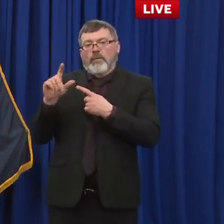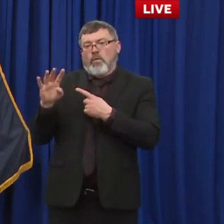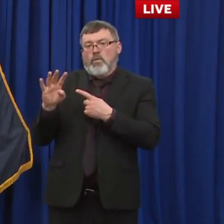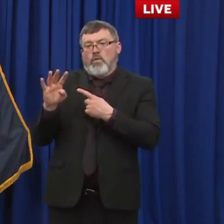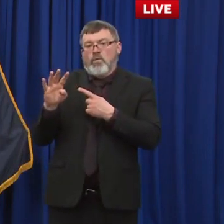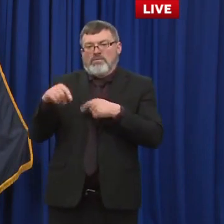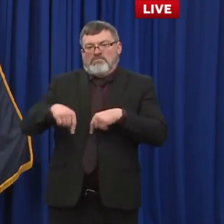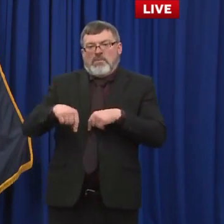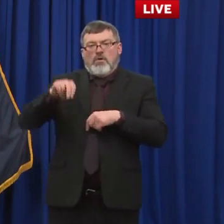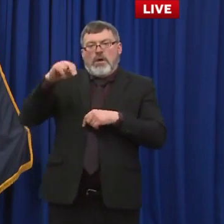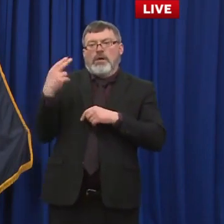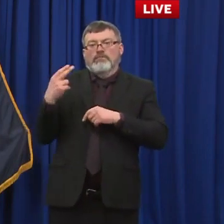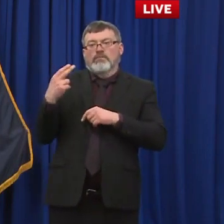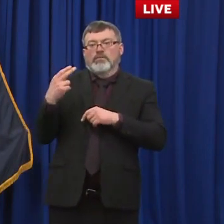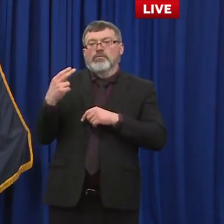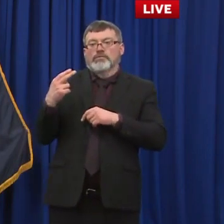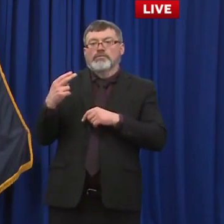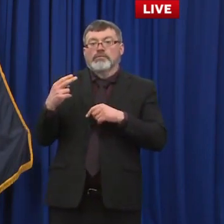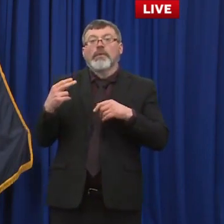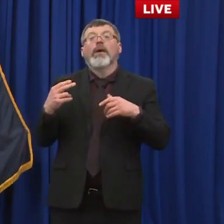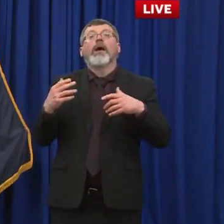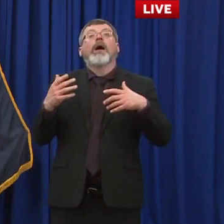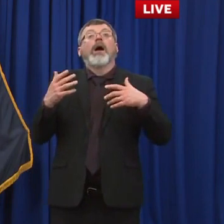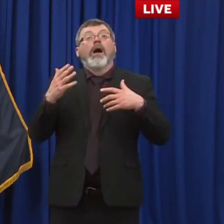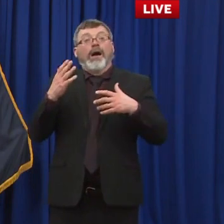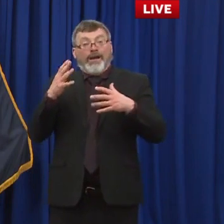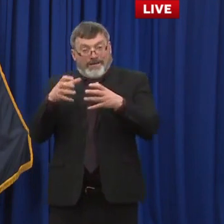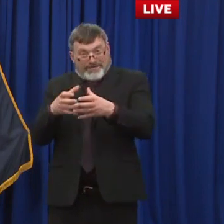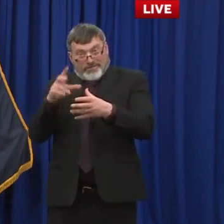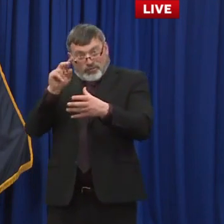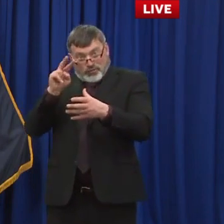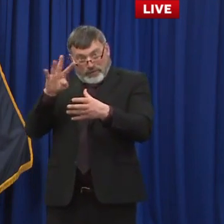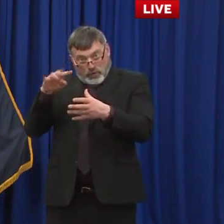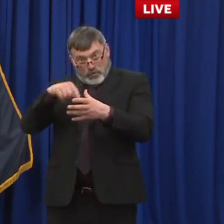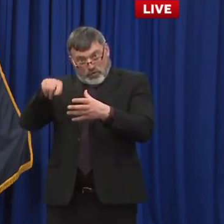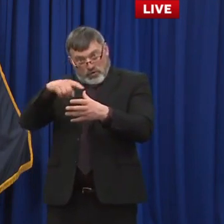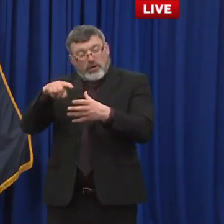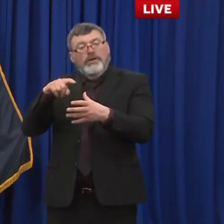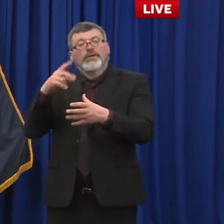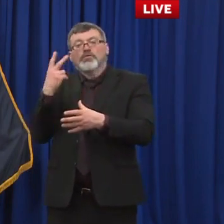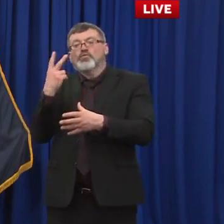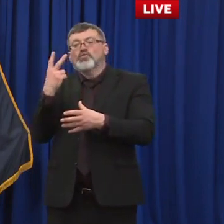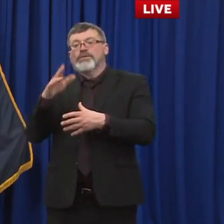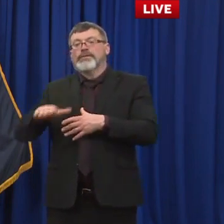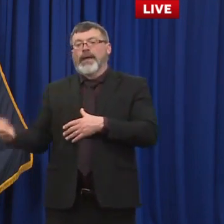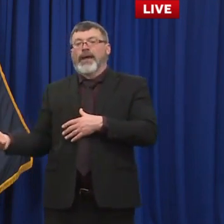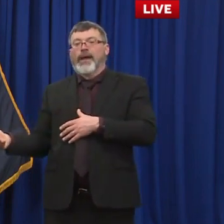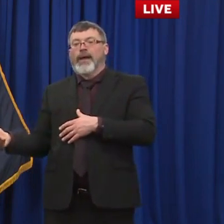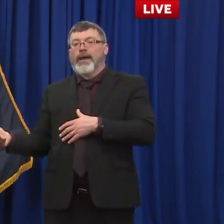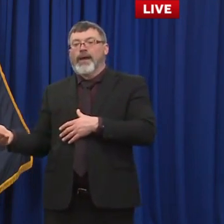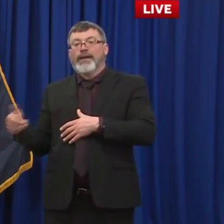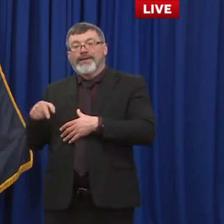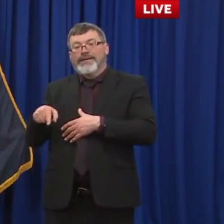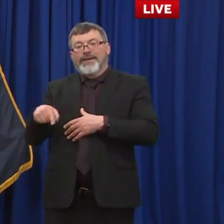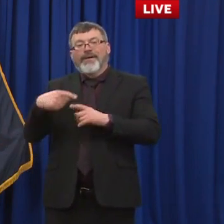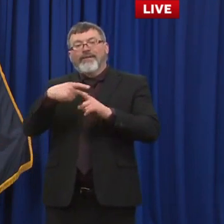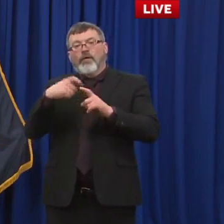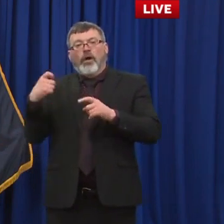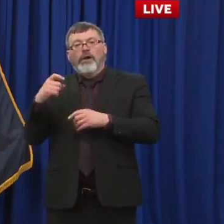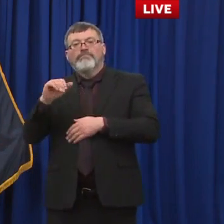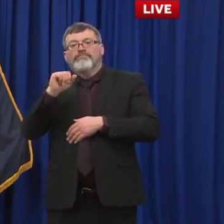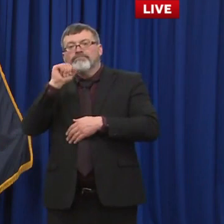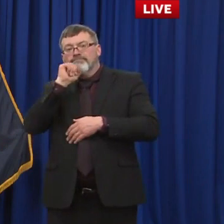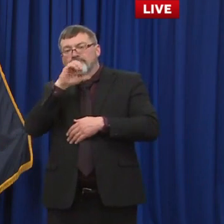with long-term care facilities and unfortunately again as as the governor said these are not unexpected however